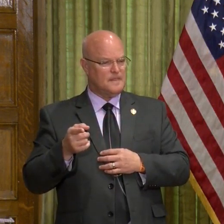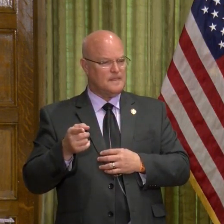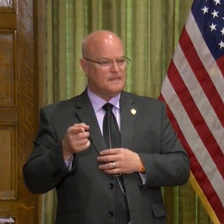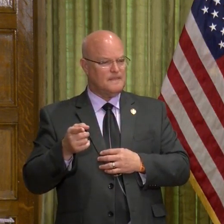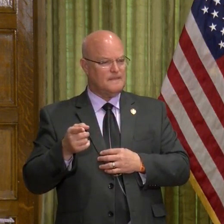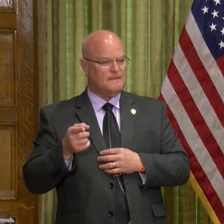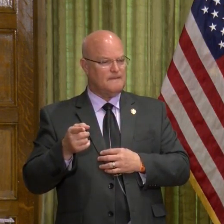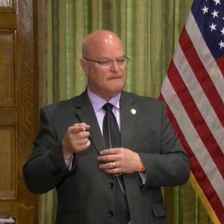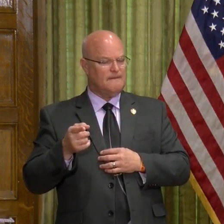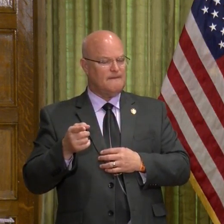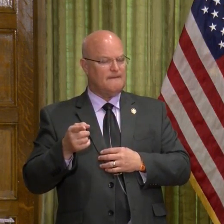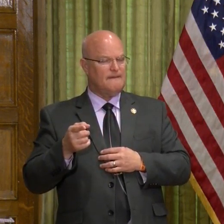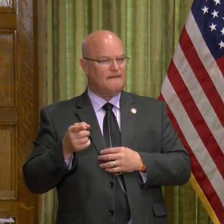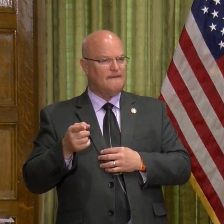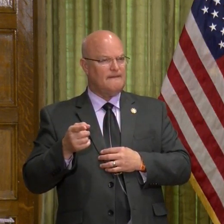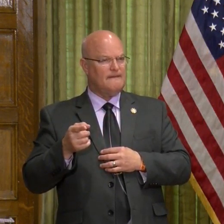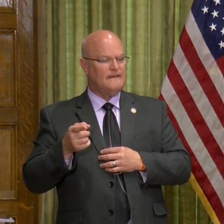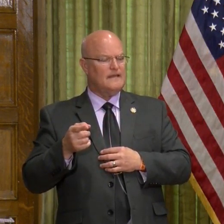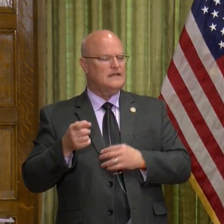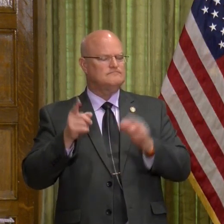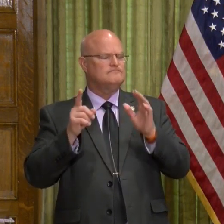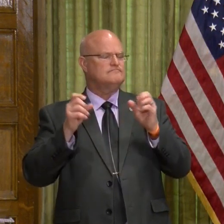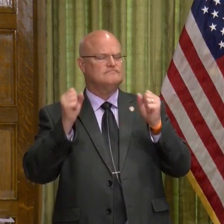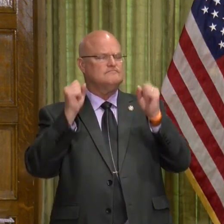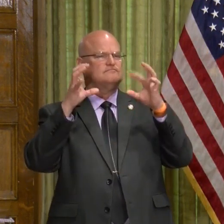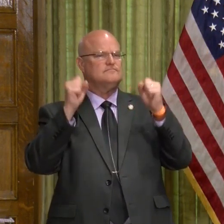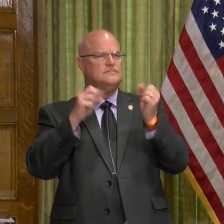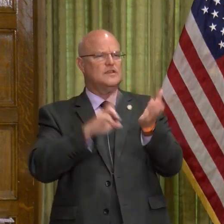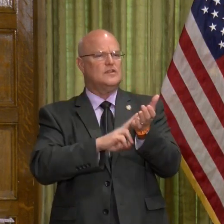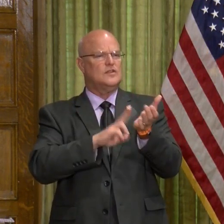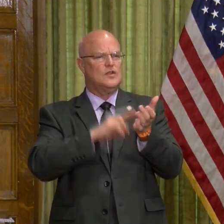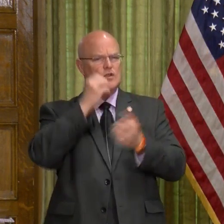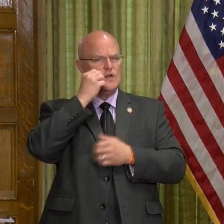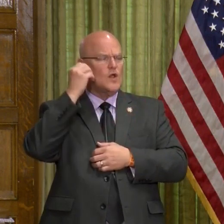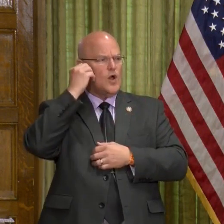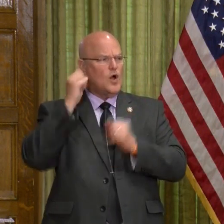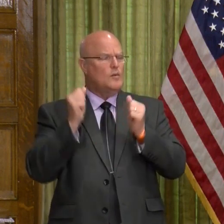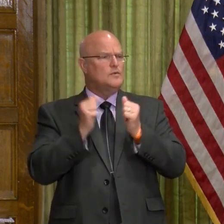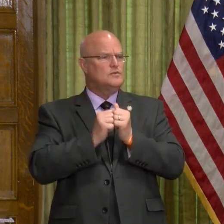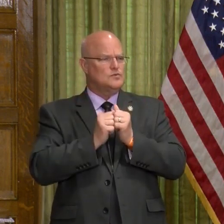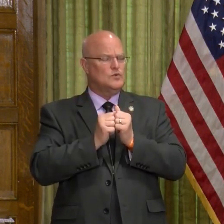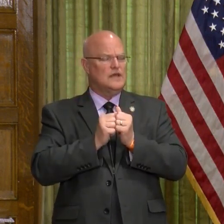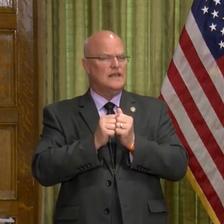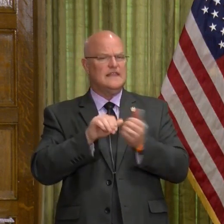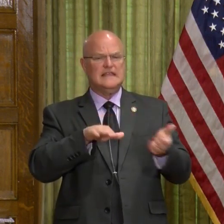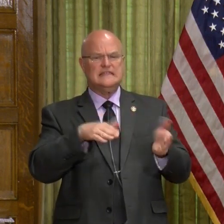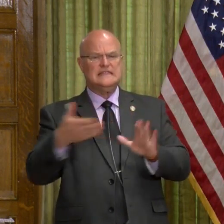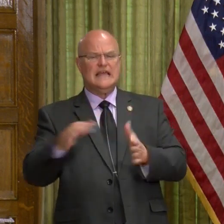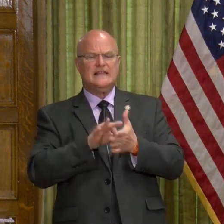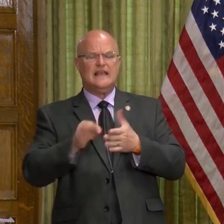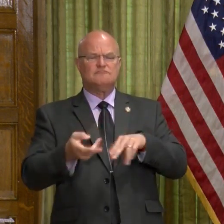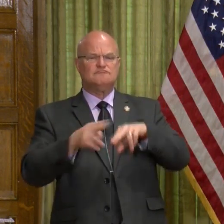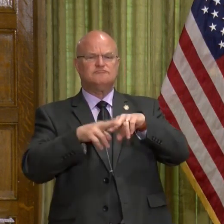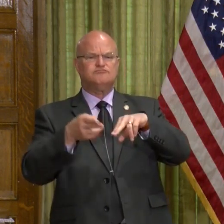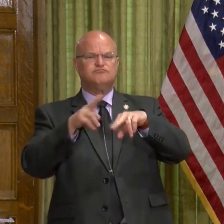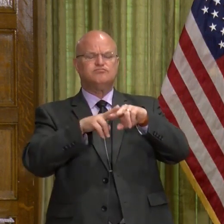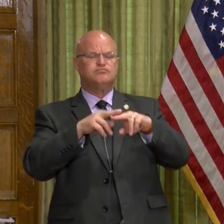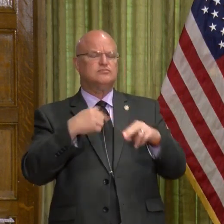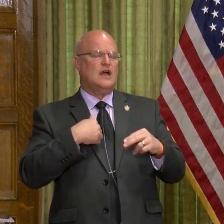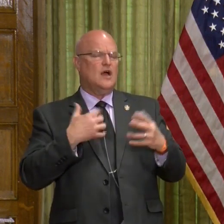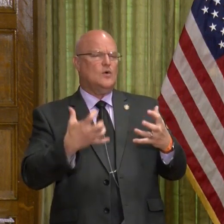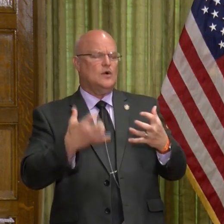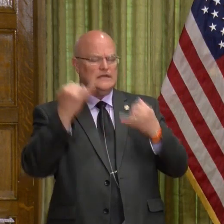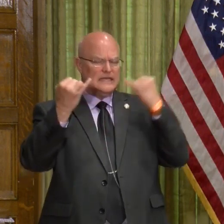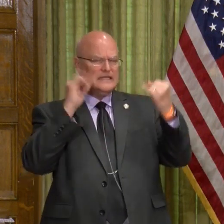Governor, it's getting alarming at the nursing homes. With the death count rising today, I wanted to